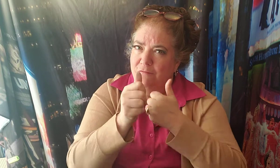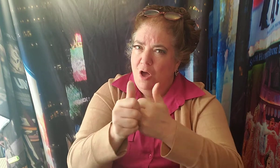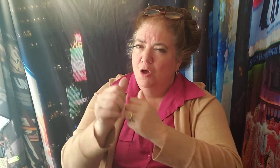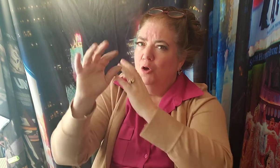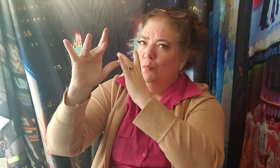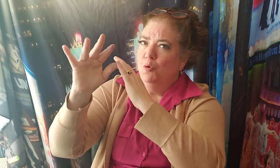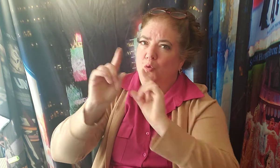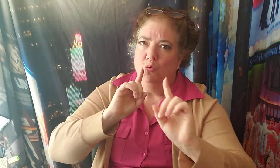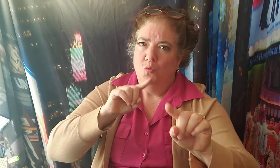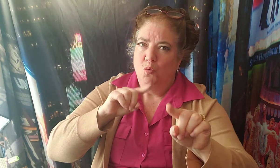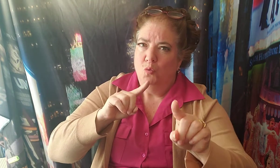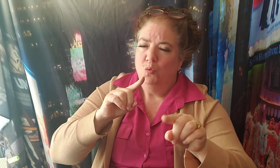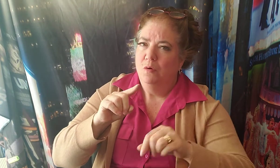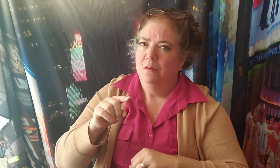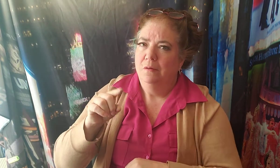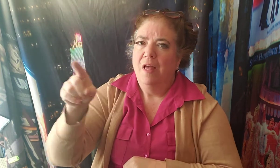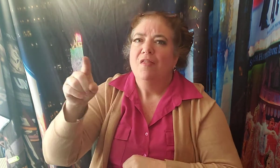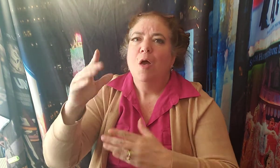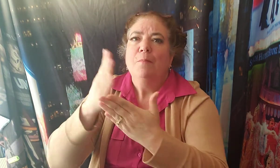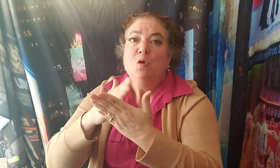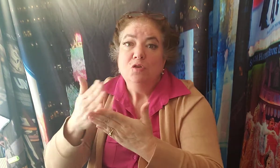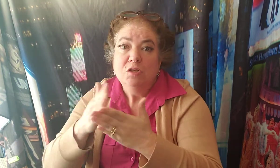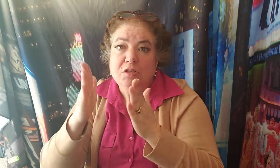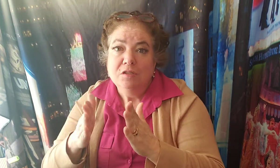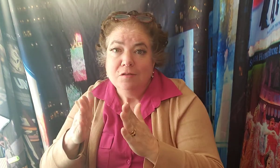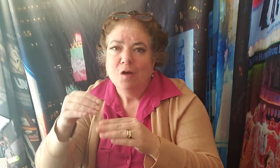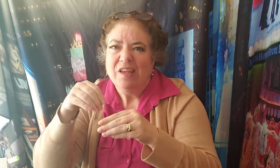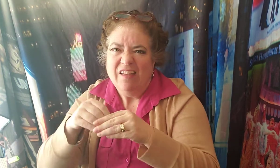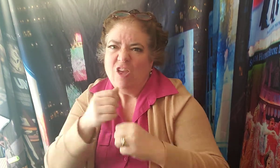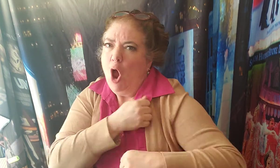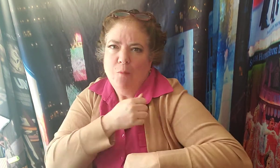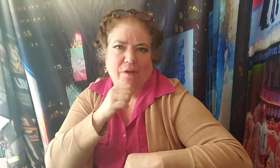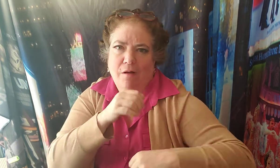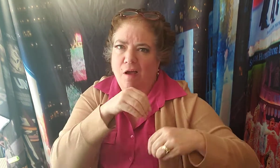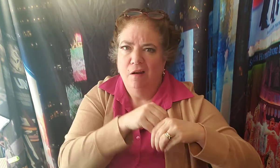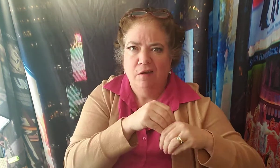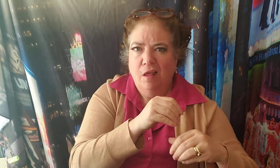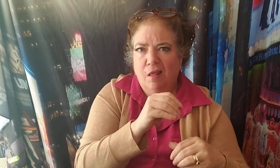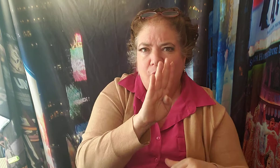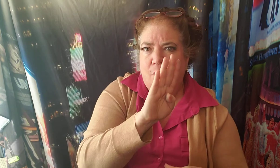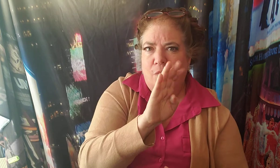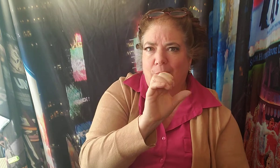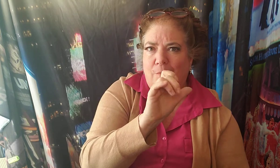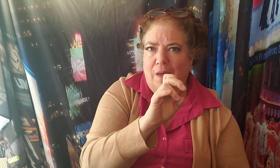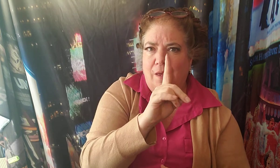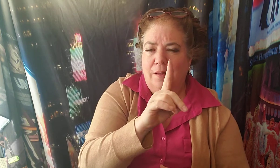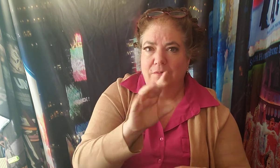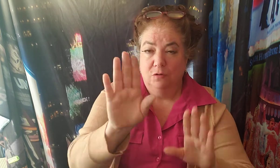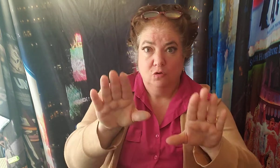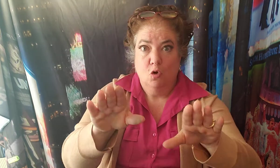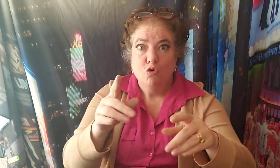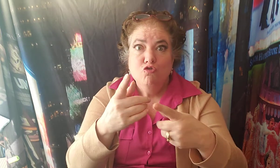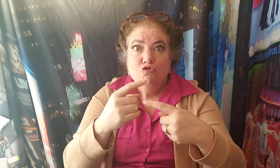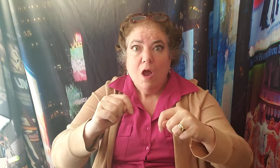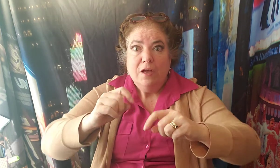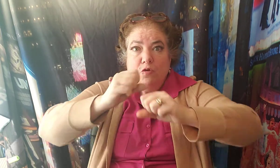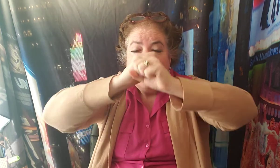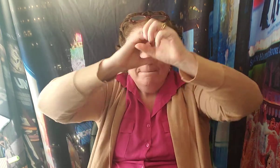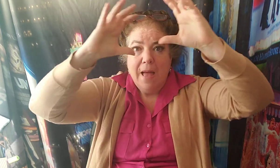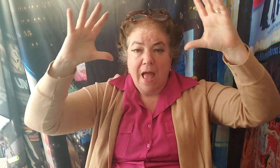won't you Out anymore Try to imagine 300 actual soldiers They